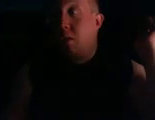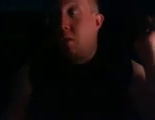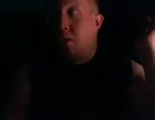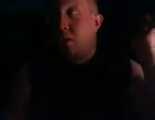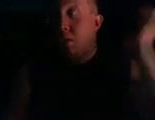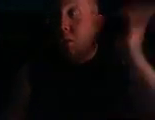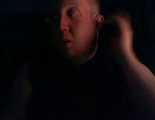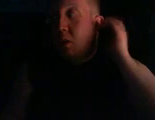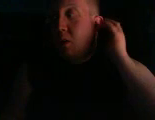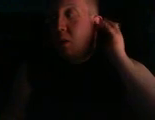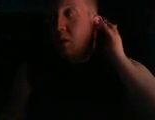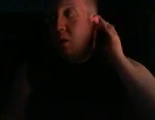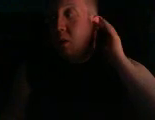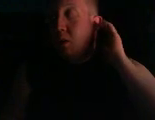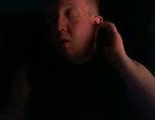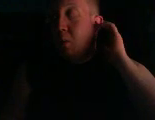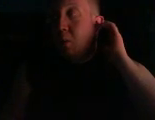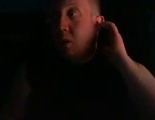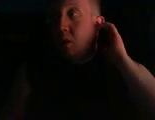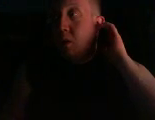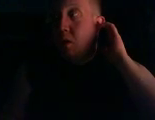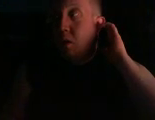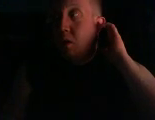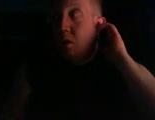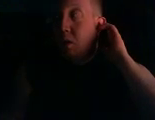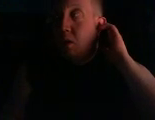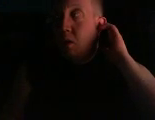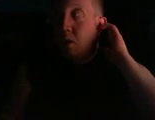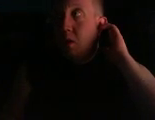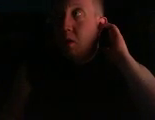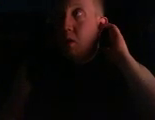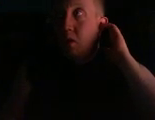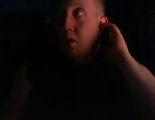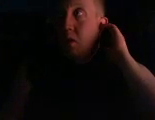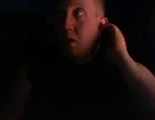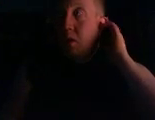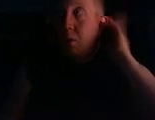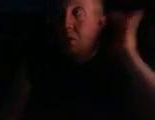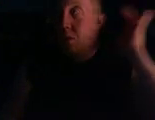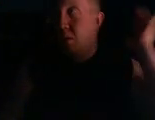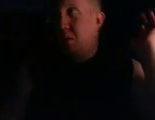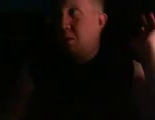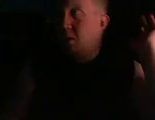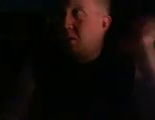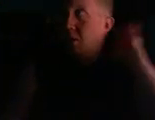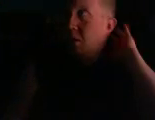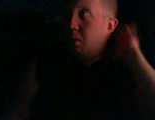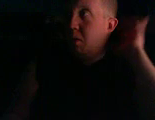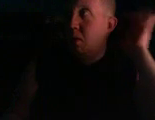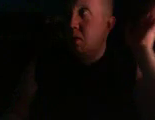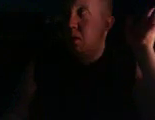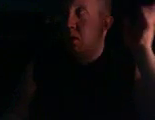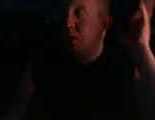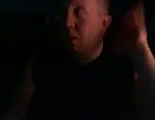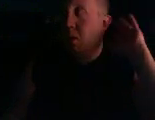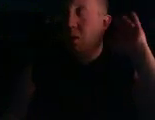what you want from me. It's Sunday night, you know,